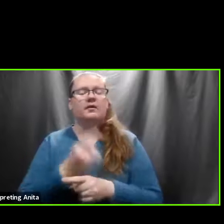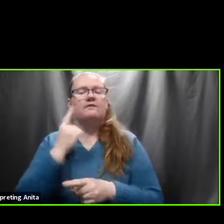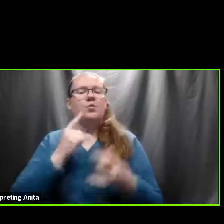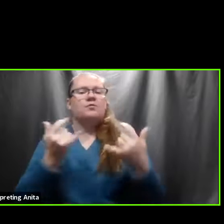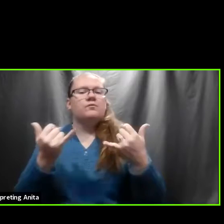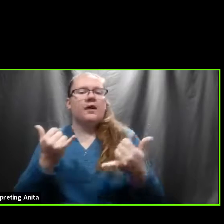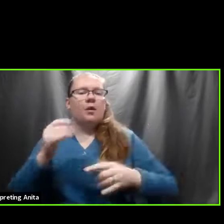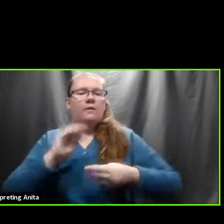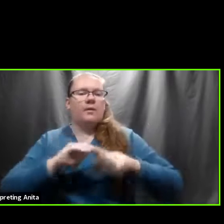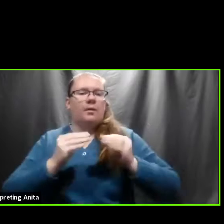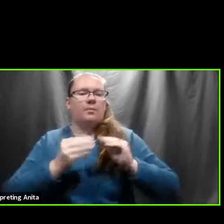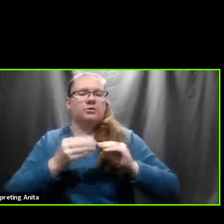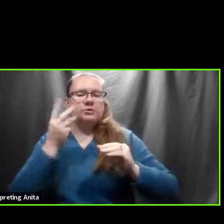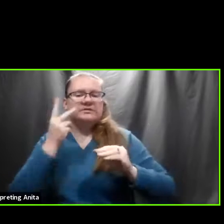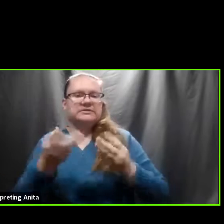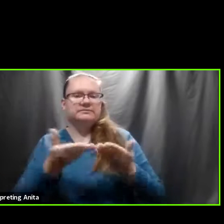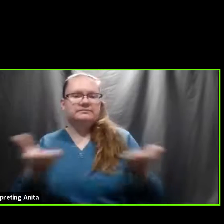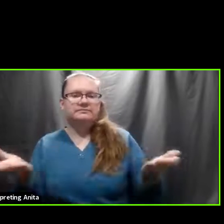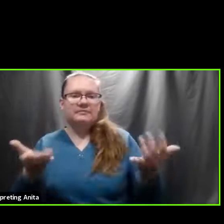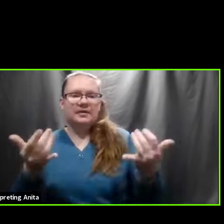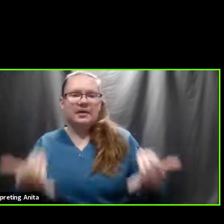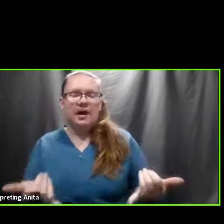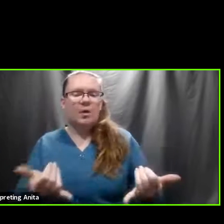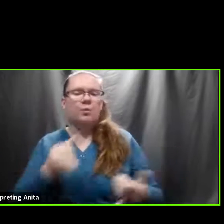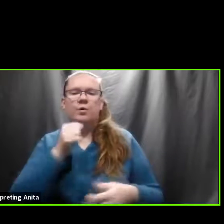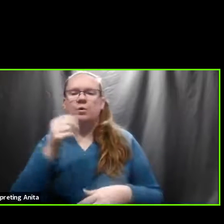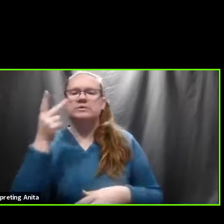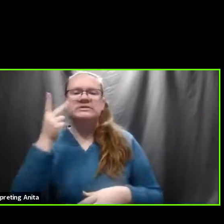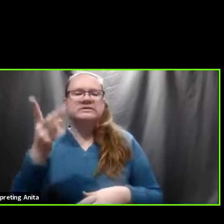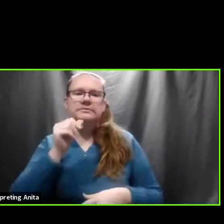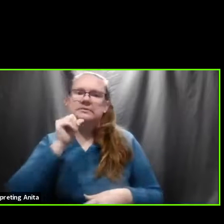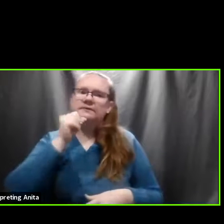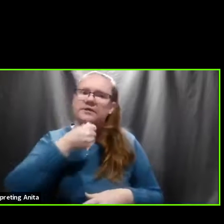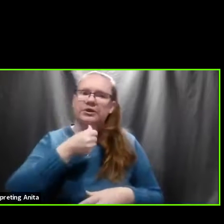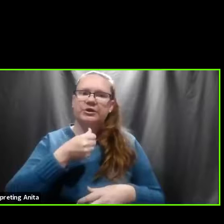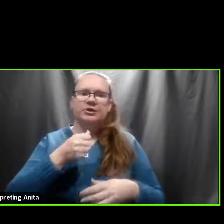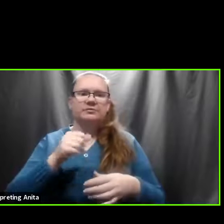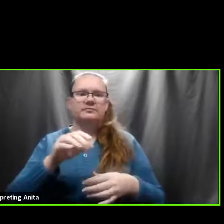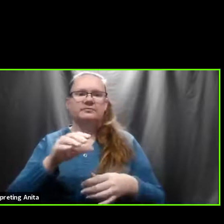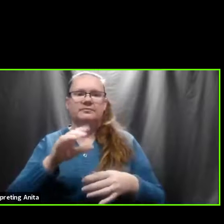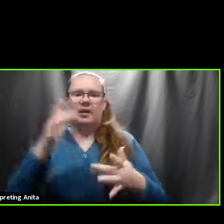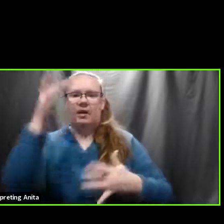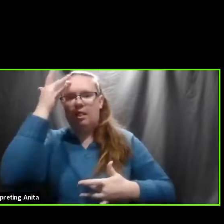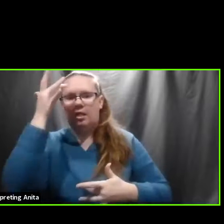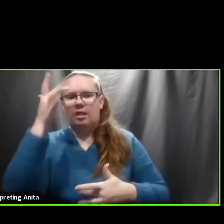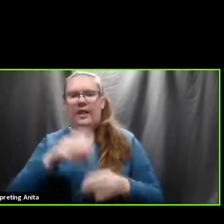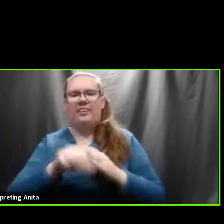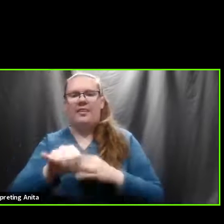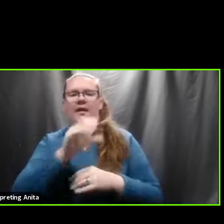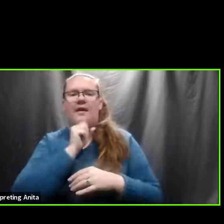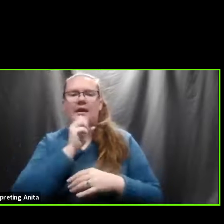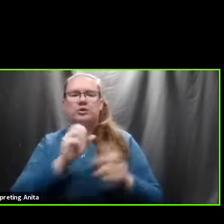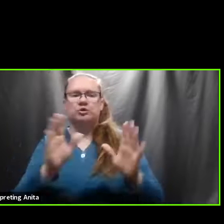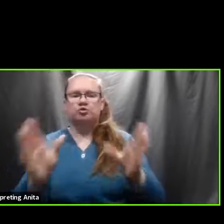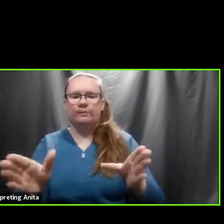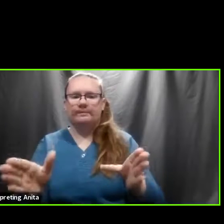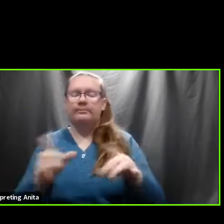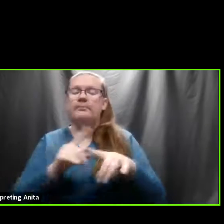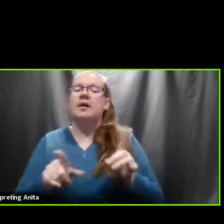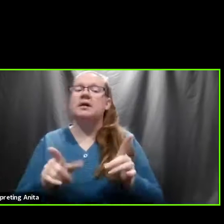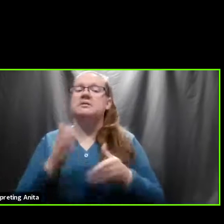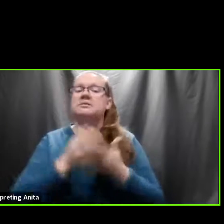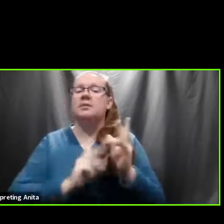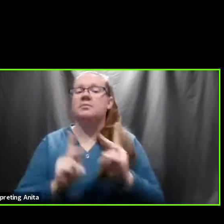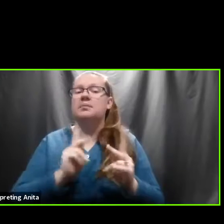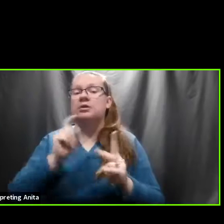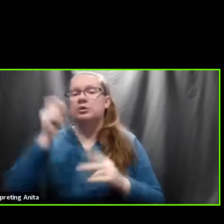that are out there, you know, we're not seeing those severe cases in those age groups. Here's here's a couple of thoughts for them to really consider.